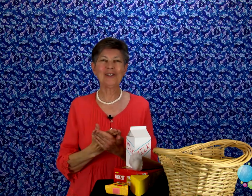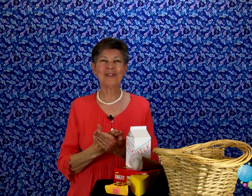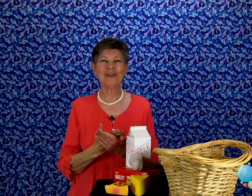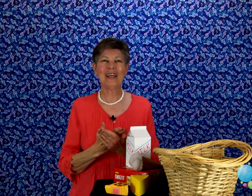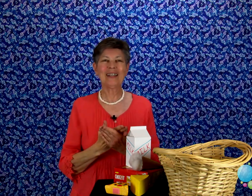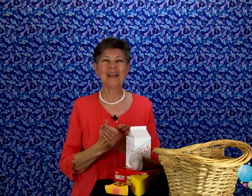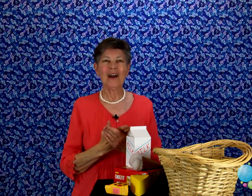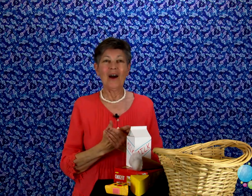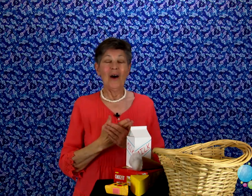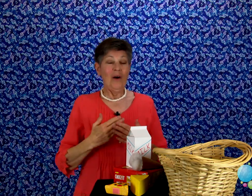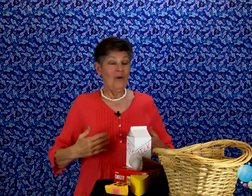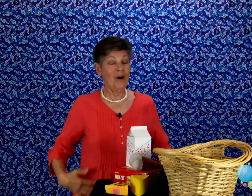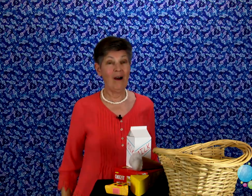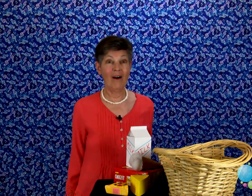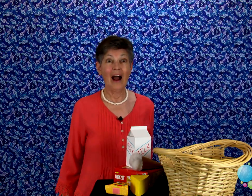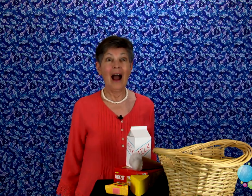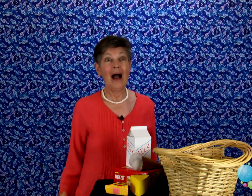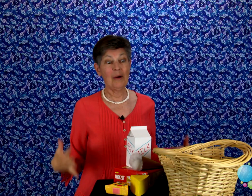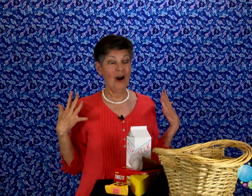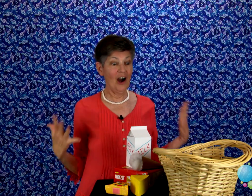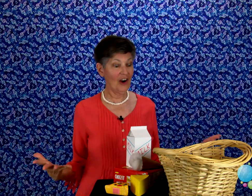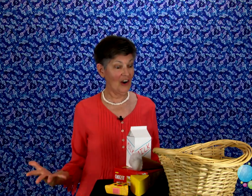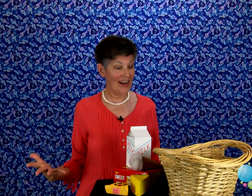treat I'm hungry